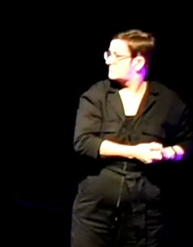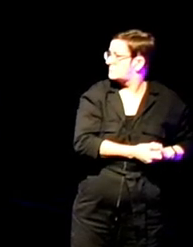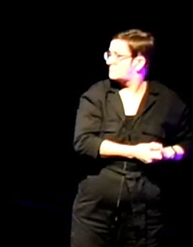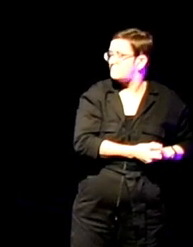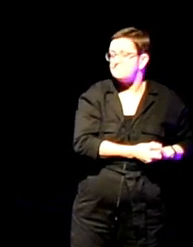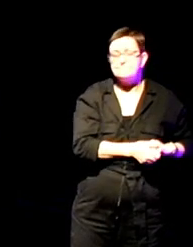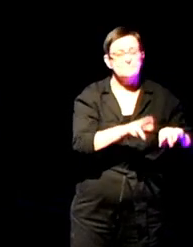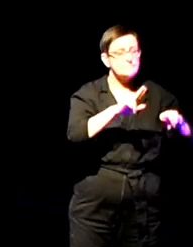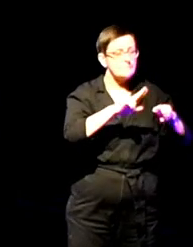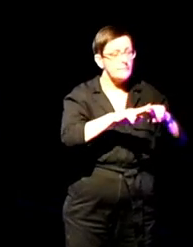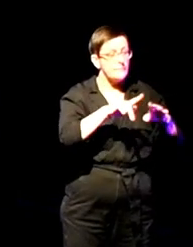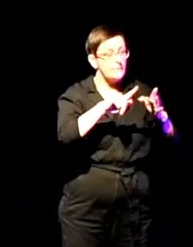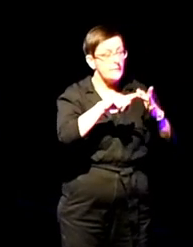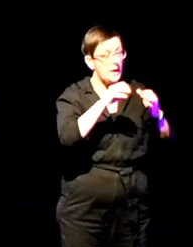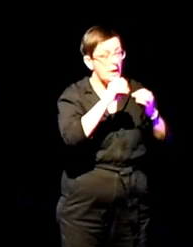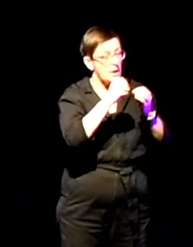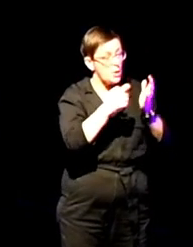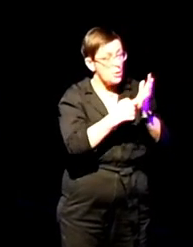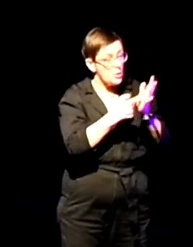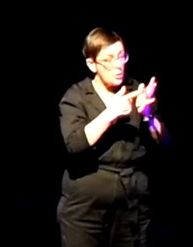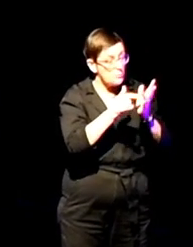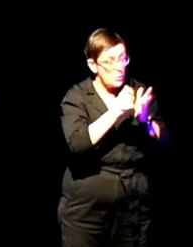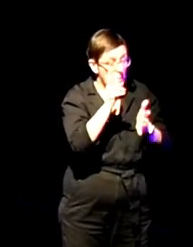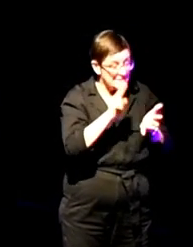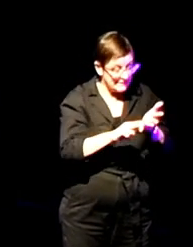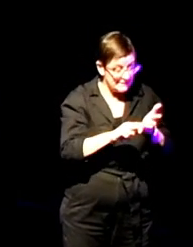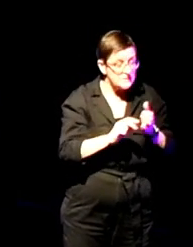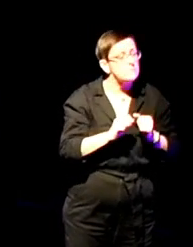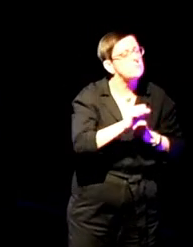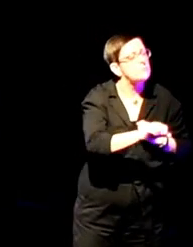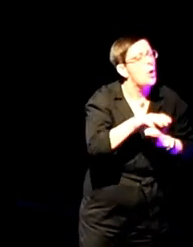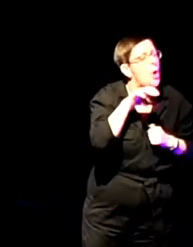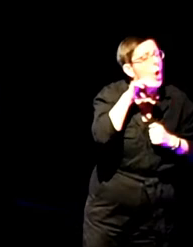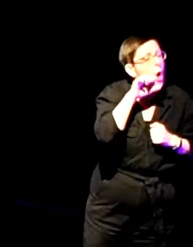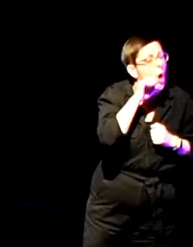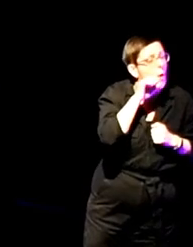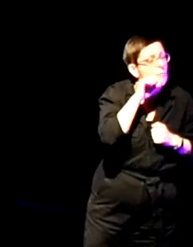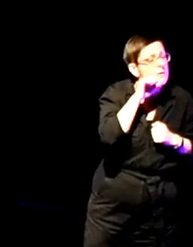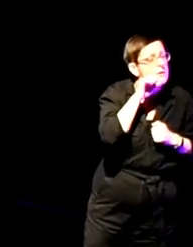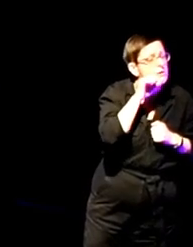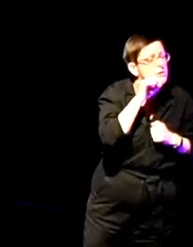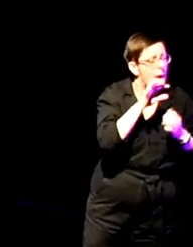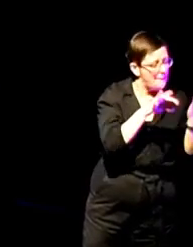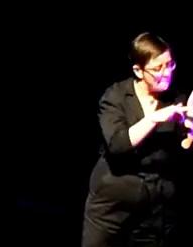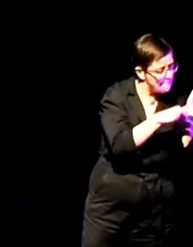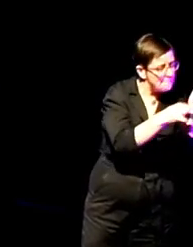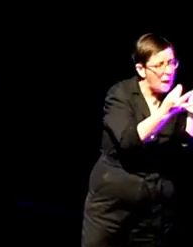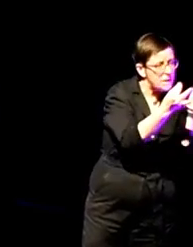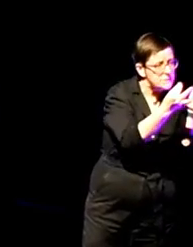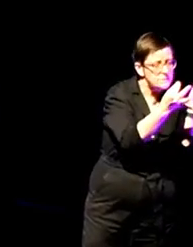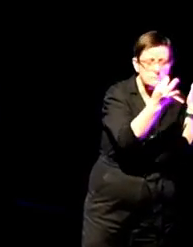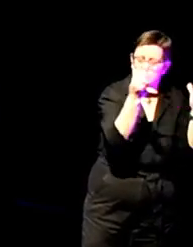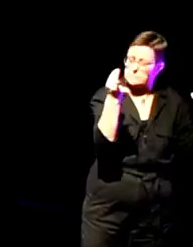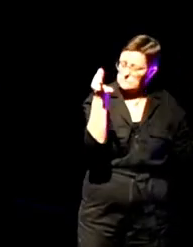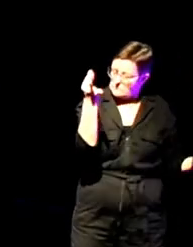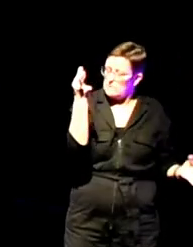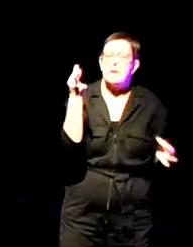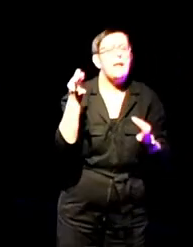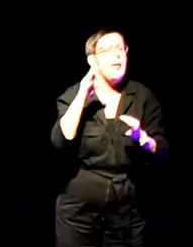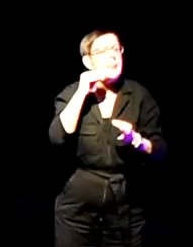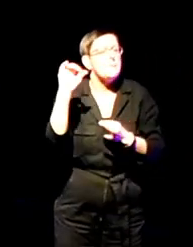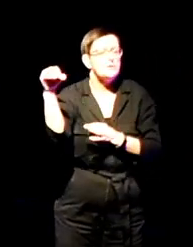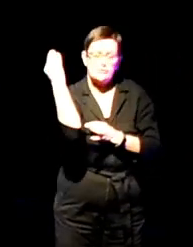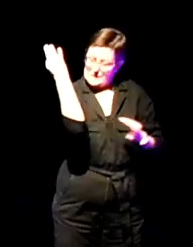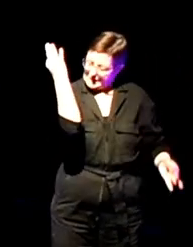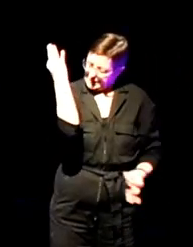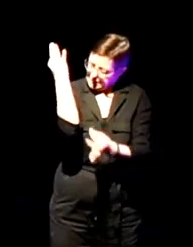Fibrosis. If you graft orange buds onto a lemon tree, they grow together. A